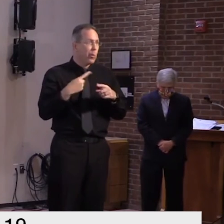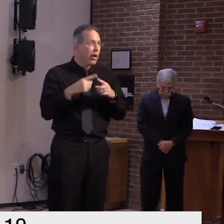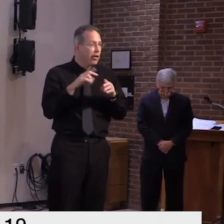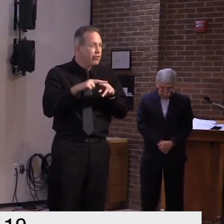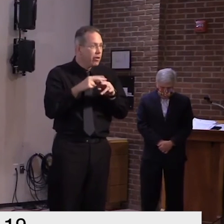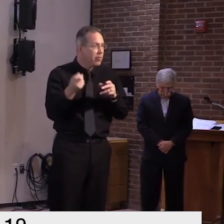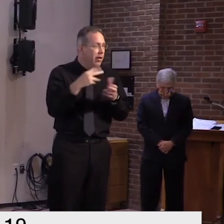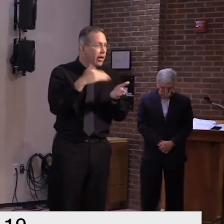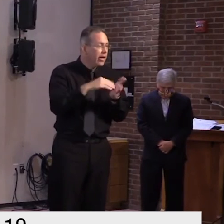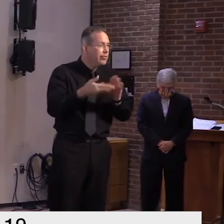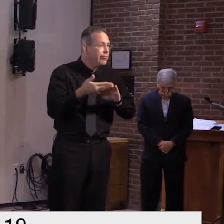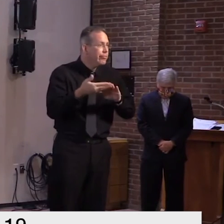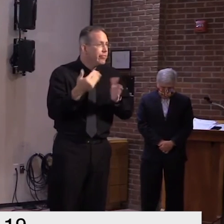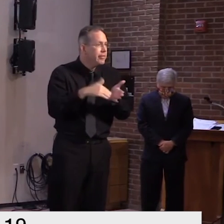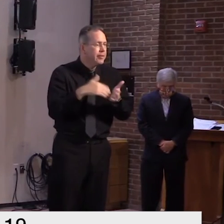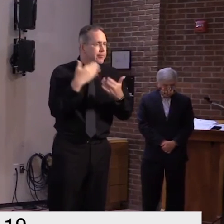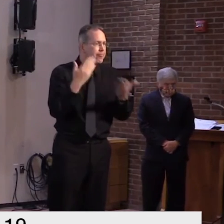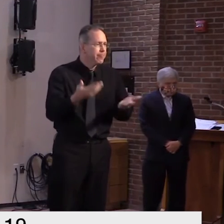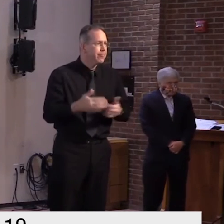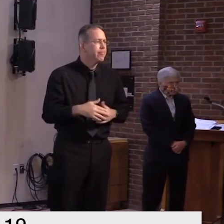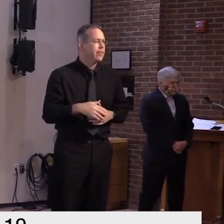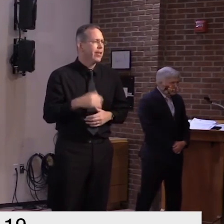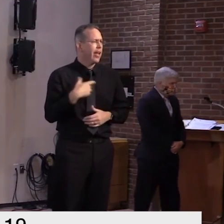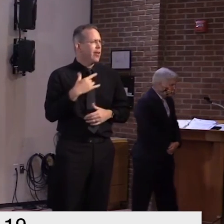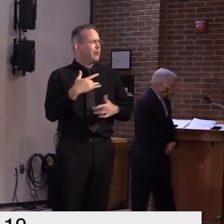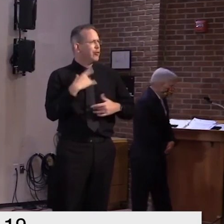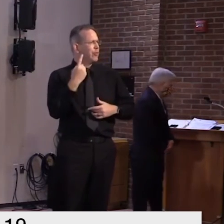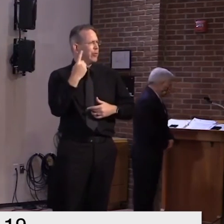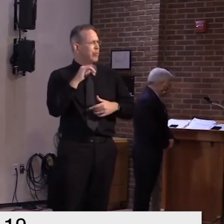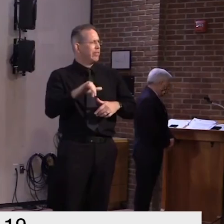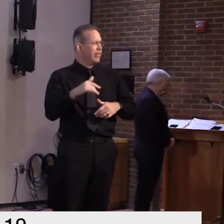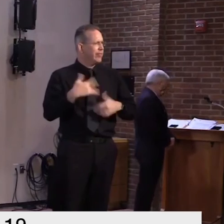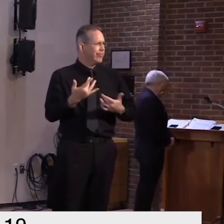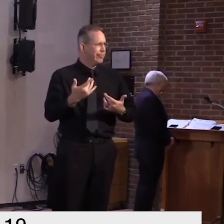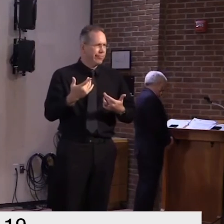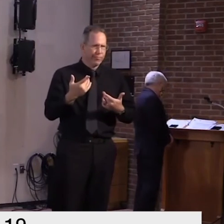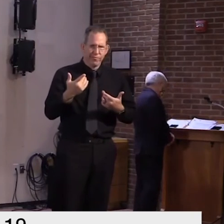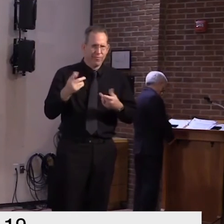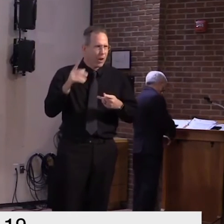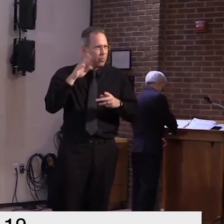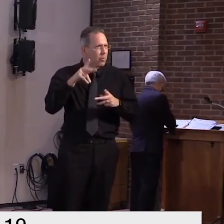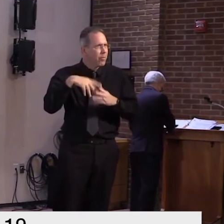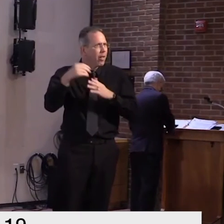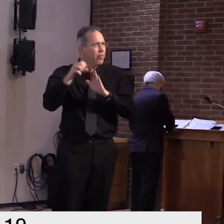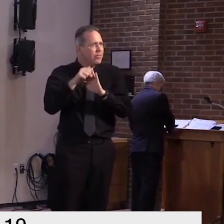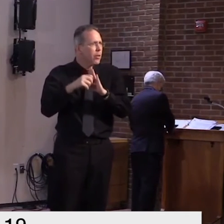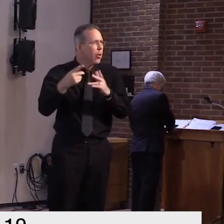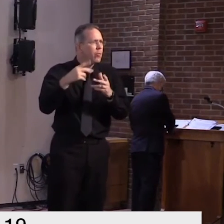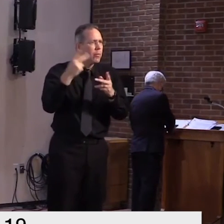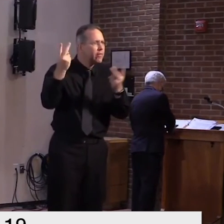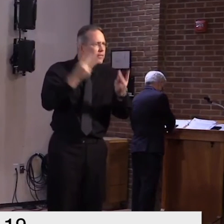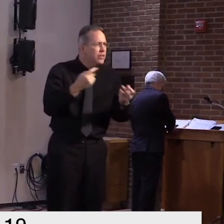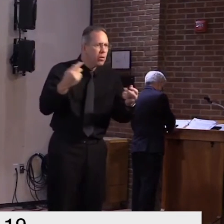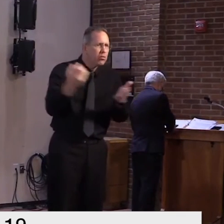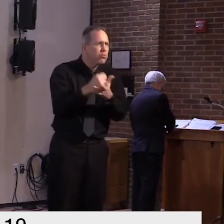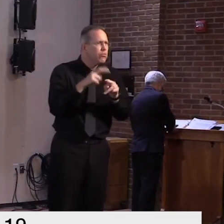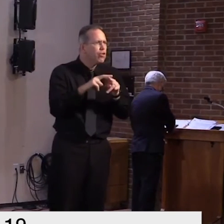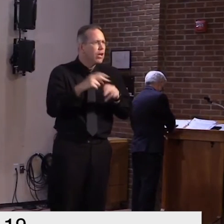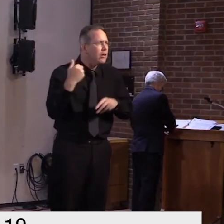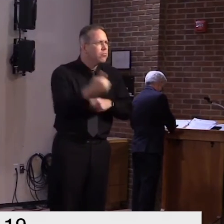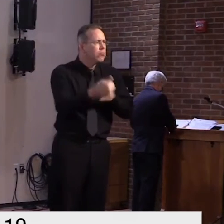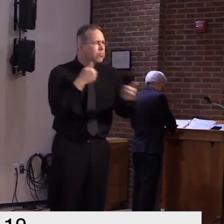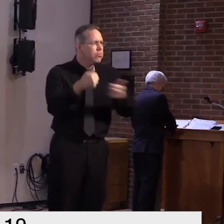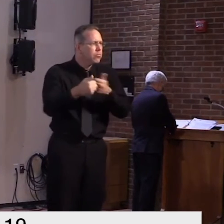up and i do have concerns at this point in time and traveling from you know those those hot spots like new york city